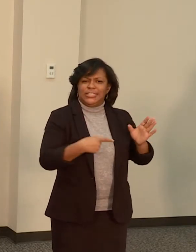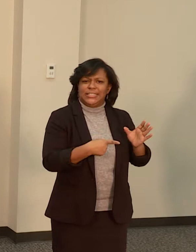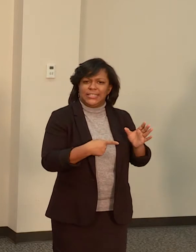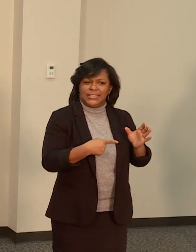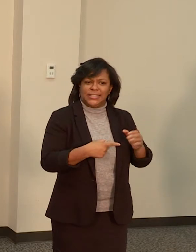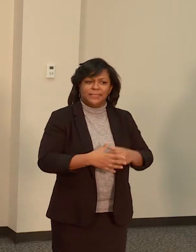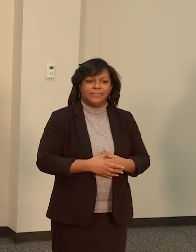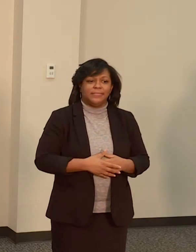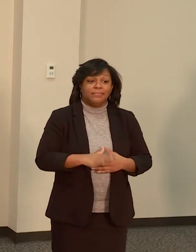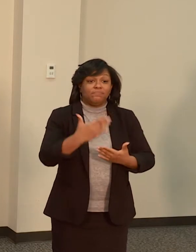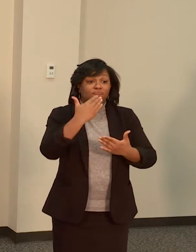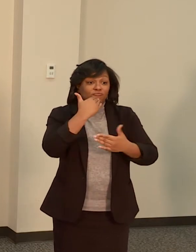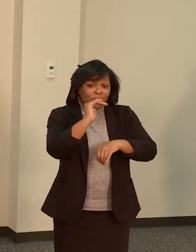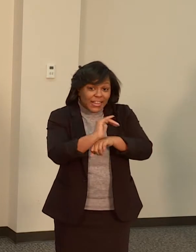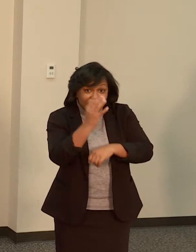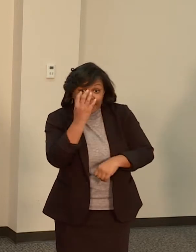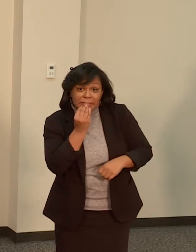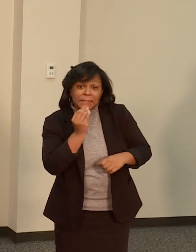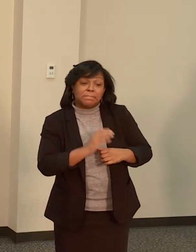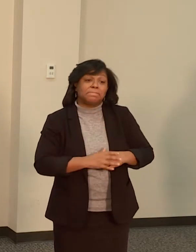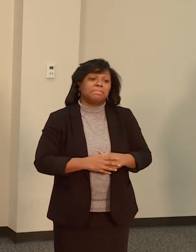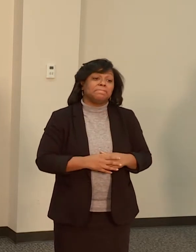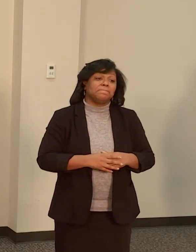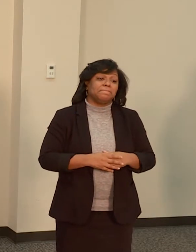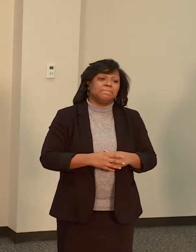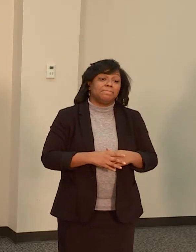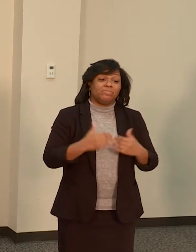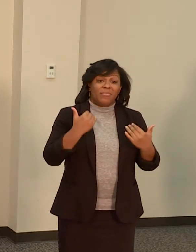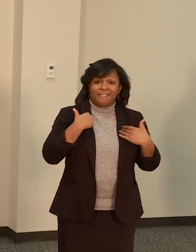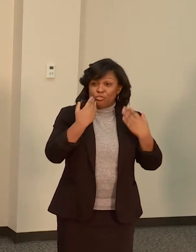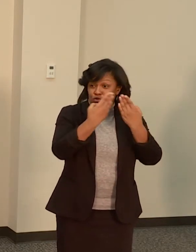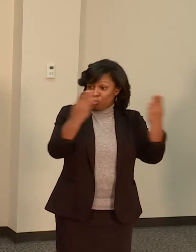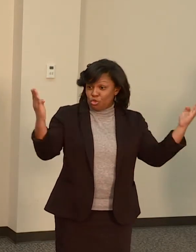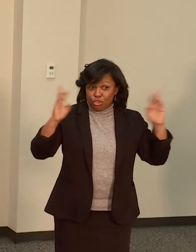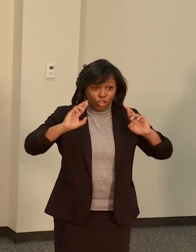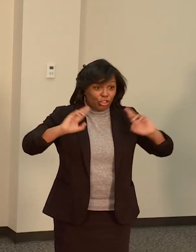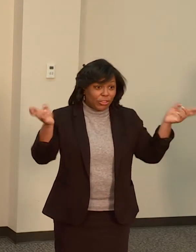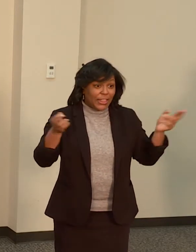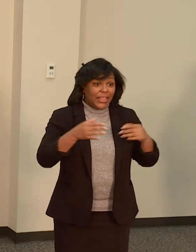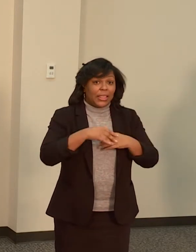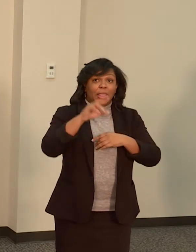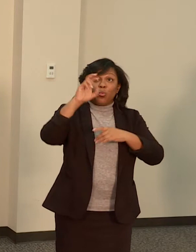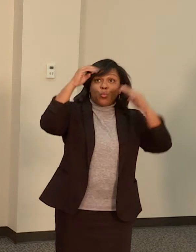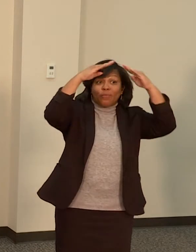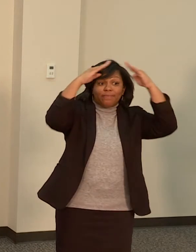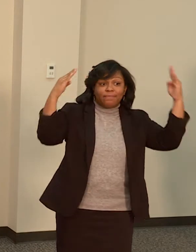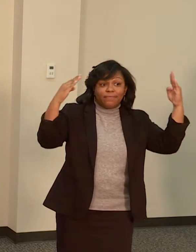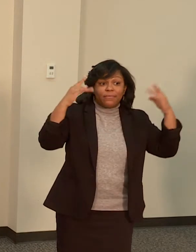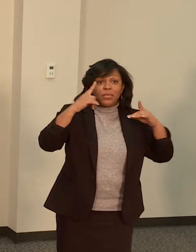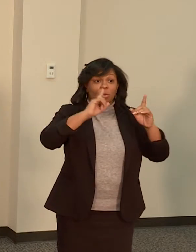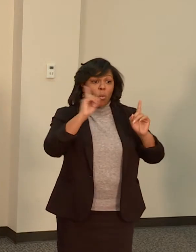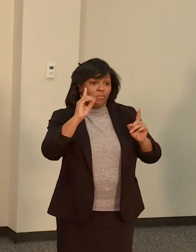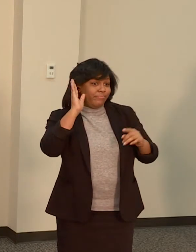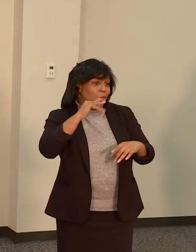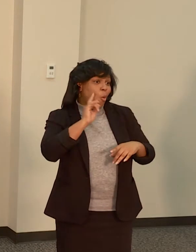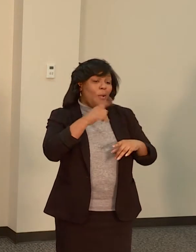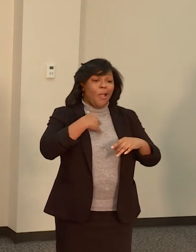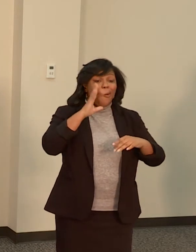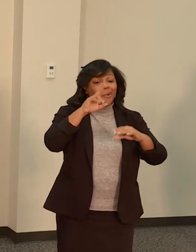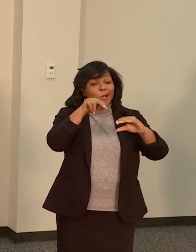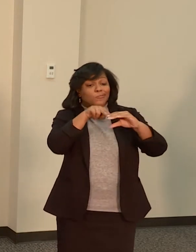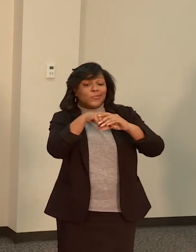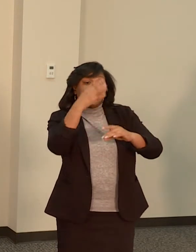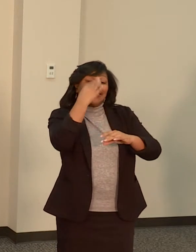night's sleep. It starts with the ability to have walls and a roof over your head and to know where you're going to sleep at night. Without those basic